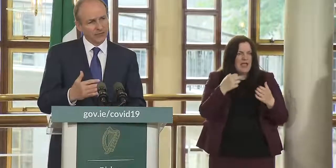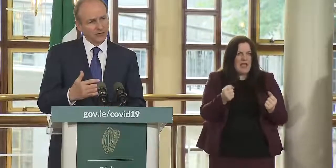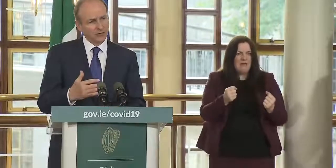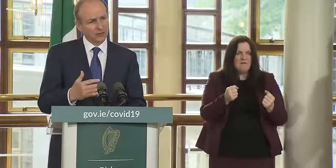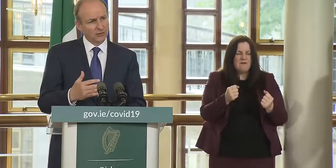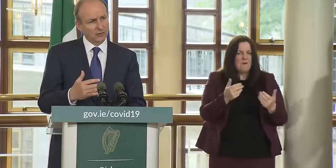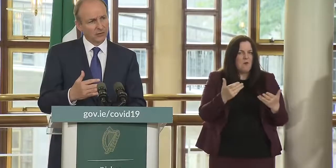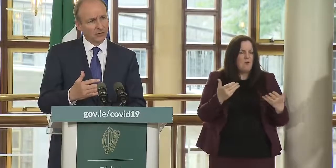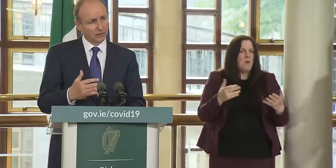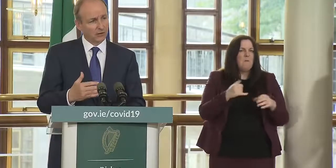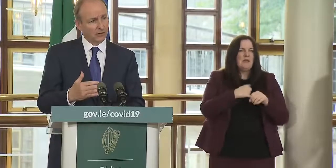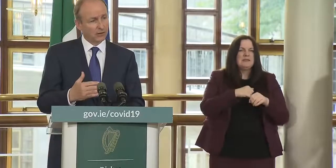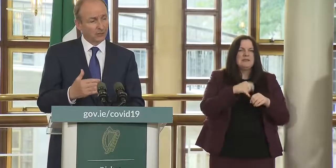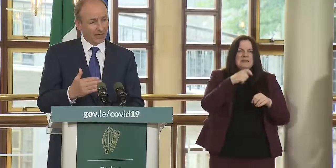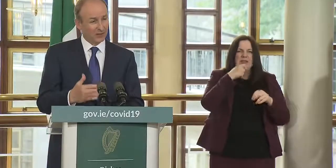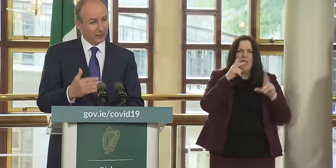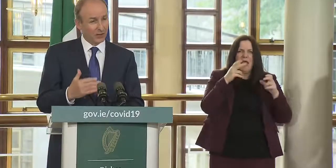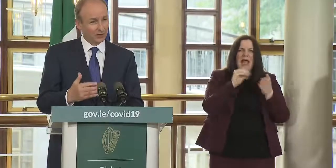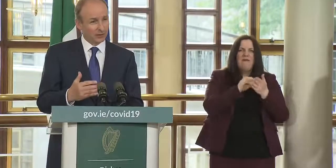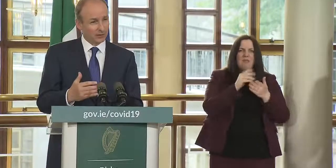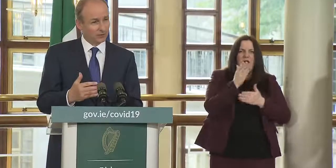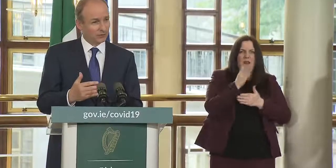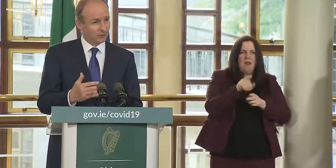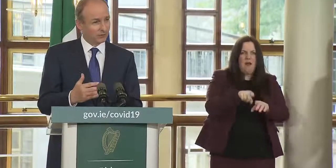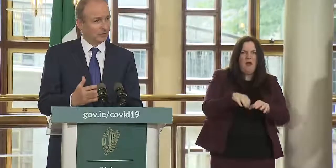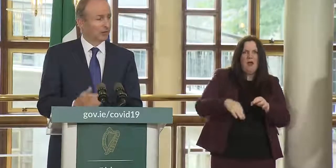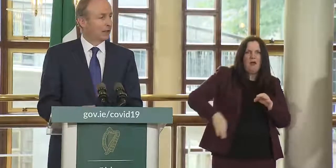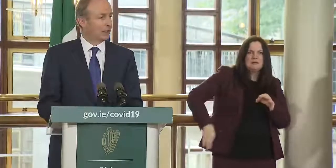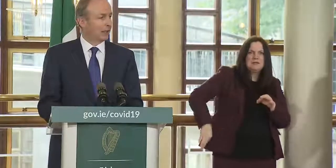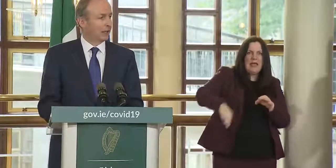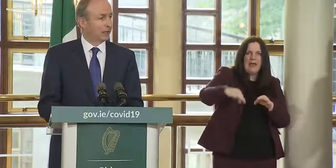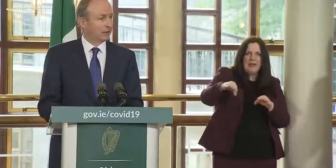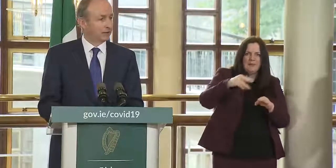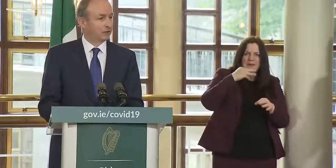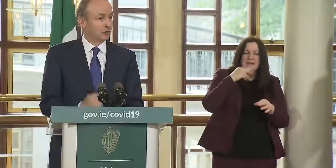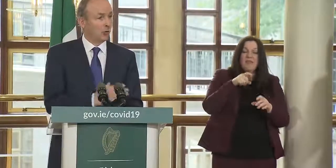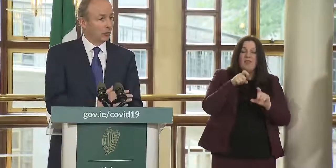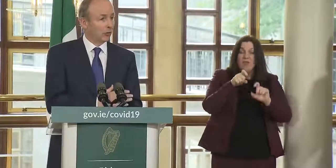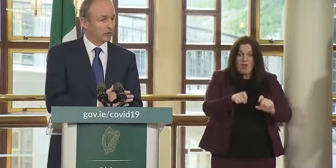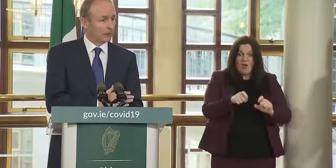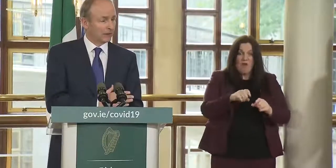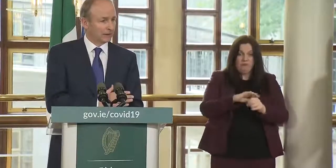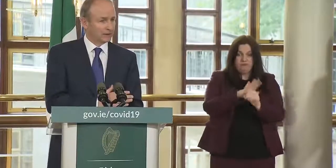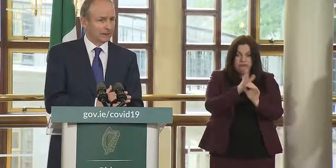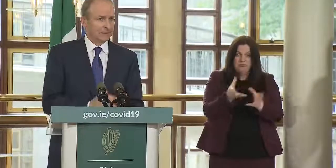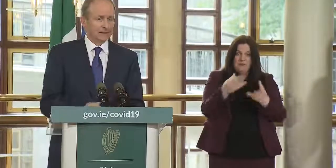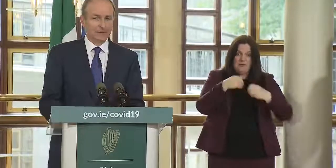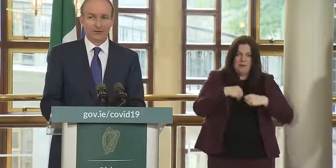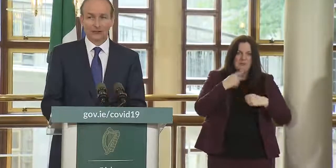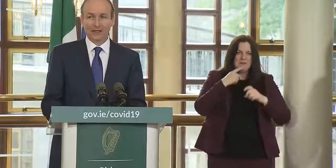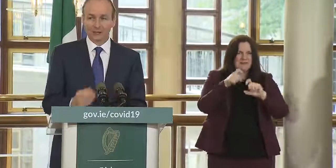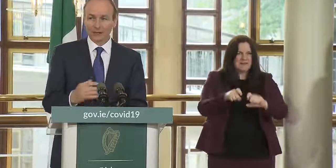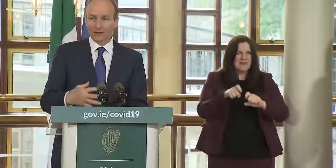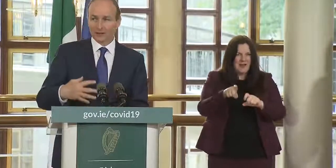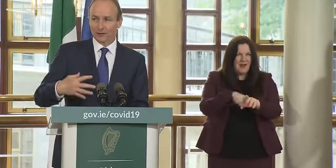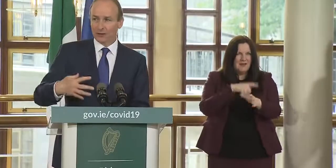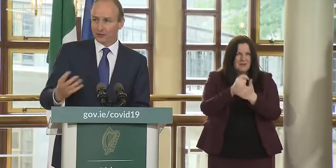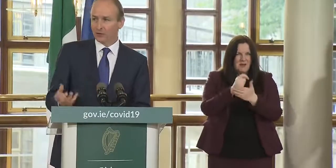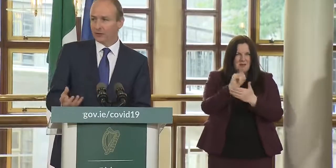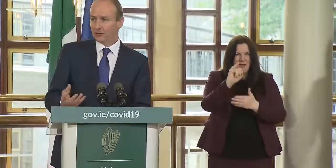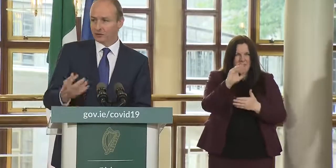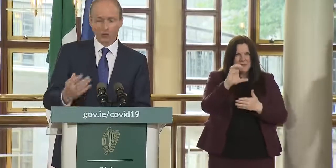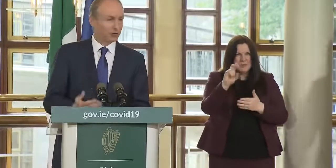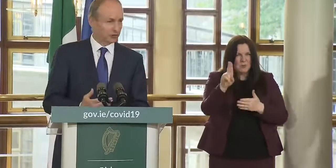really impacts on the capacity of hospitals uh to do other work as well and so that is why